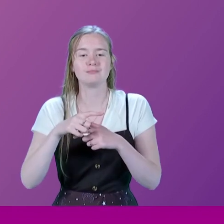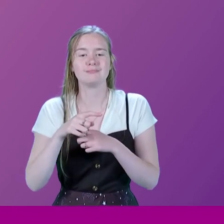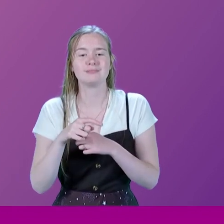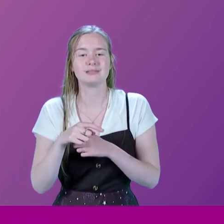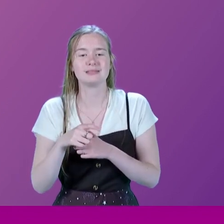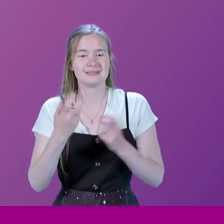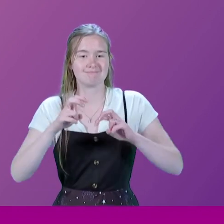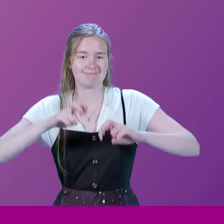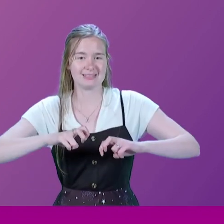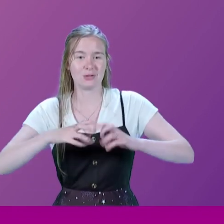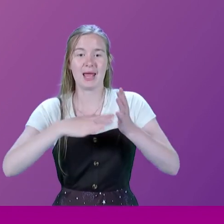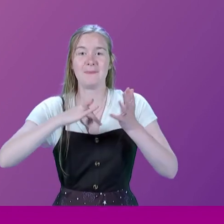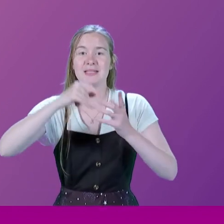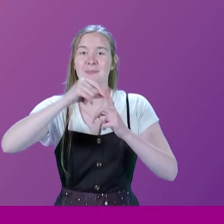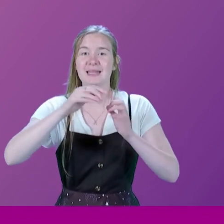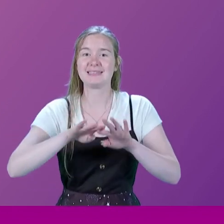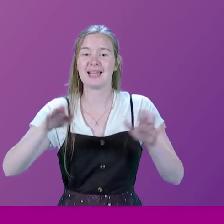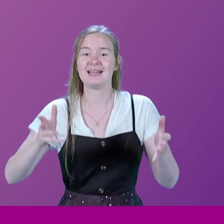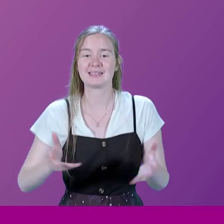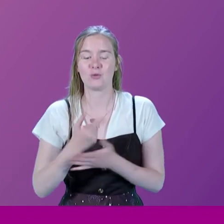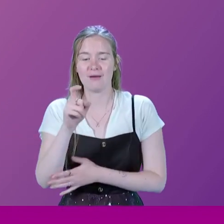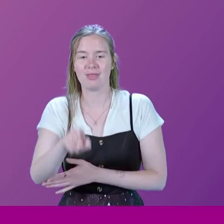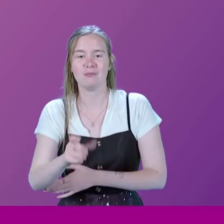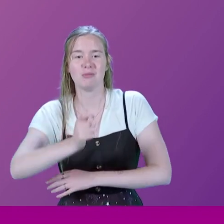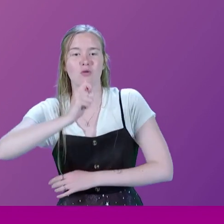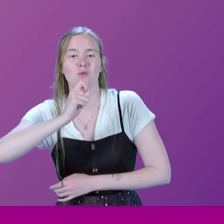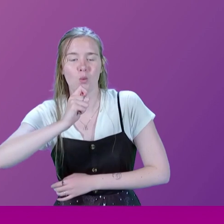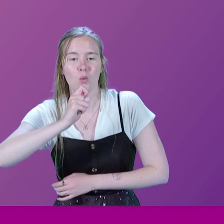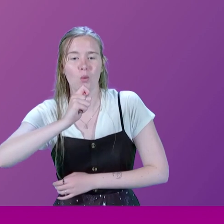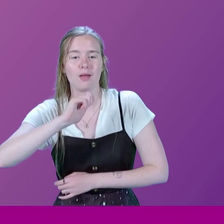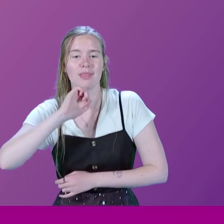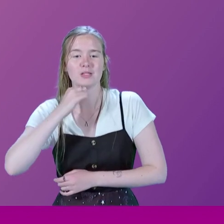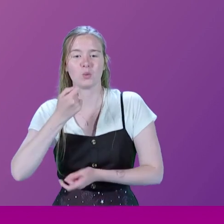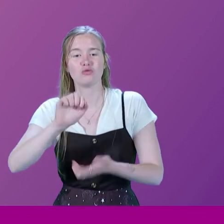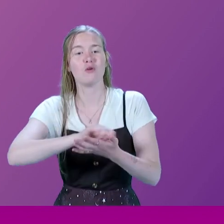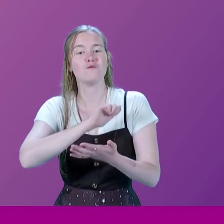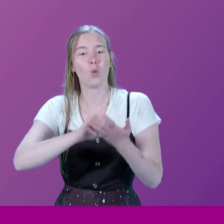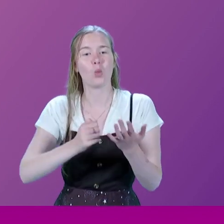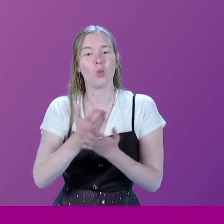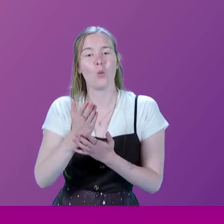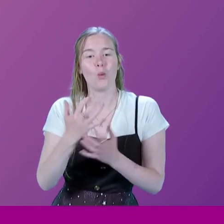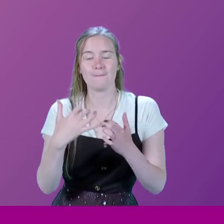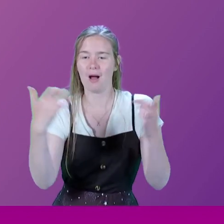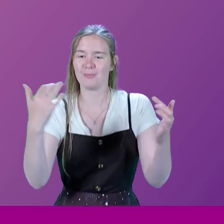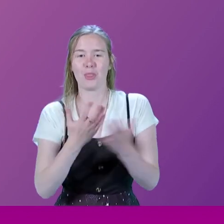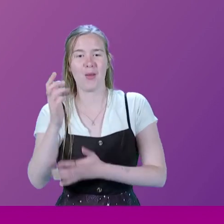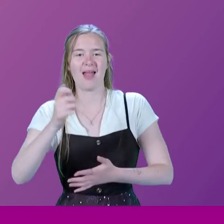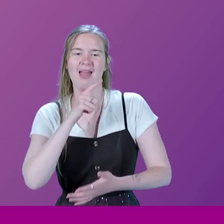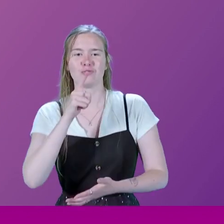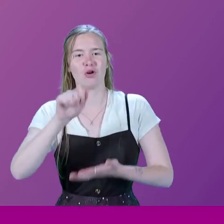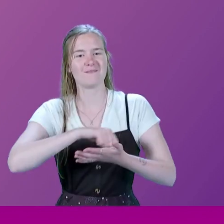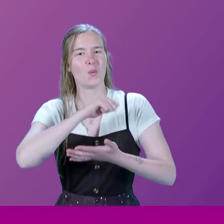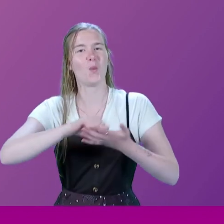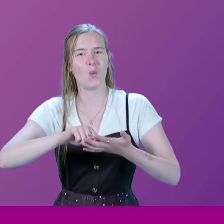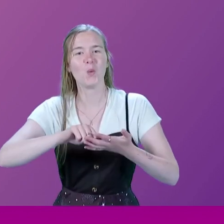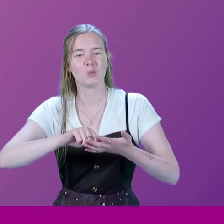that the MSPs will sit at. And you have the council there. And that is where you vote in this parliament electronically. And it takes